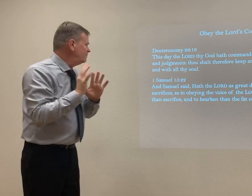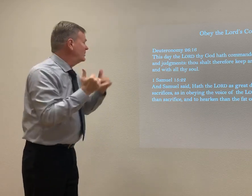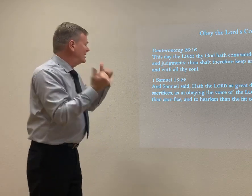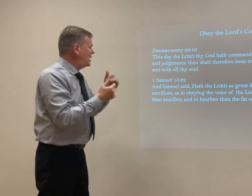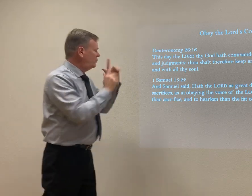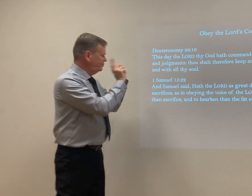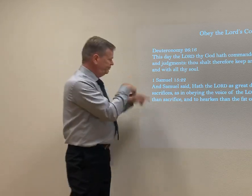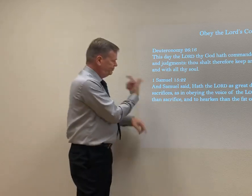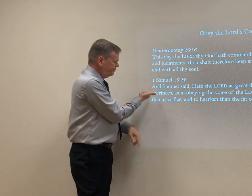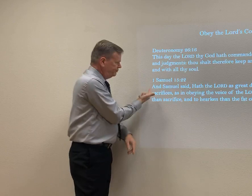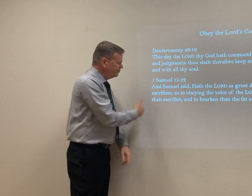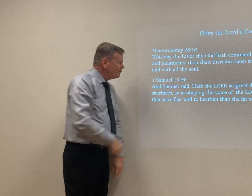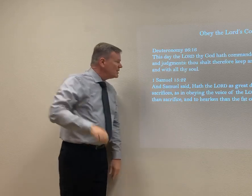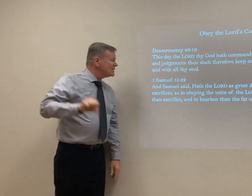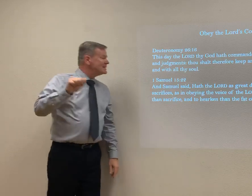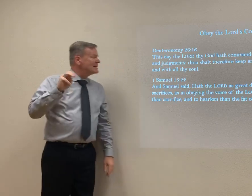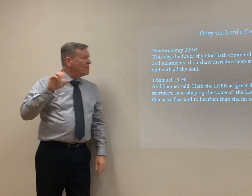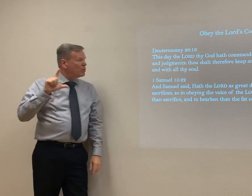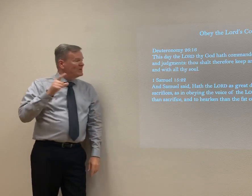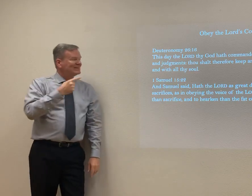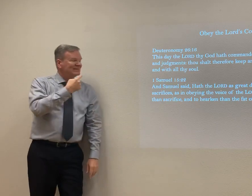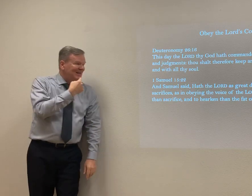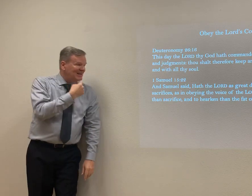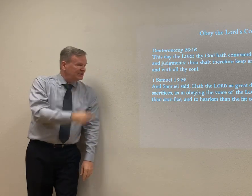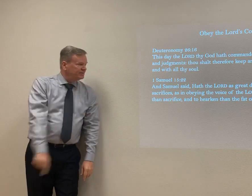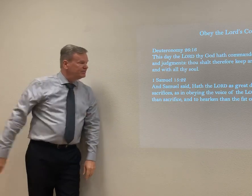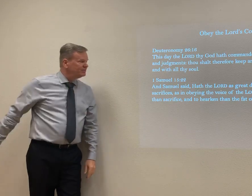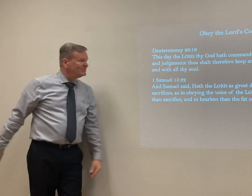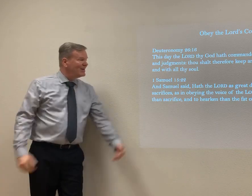obey the word of the Lord. So, and Samuel said,